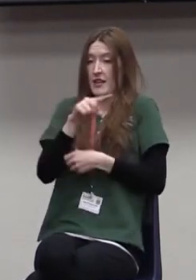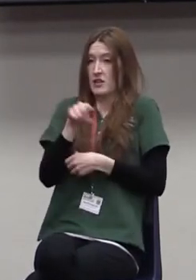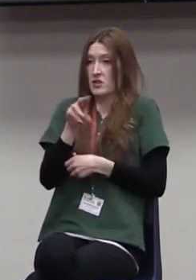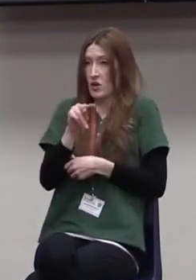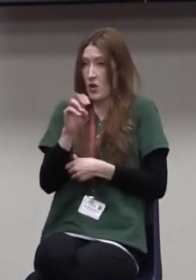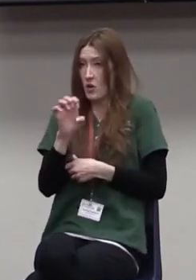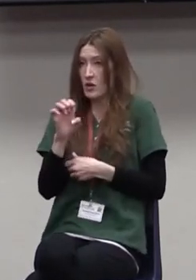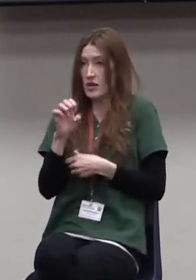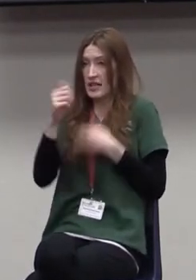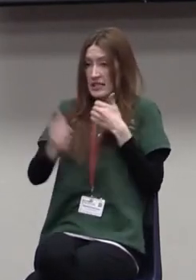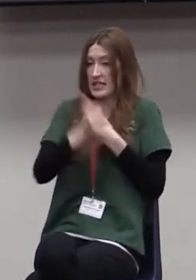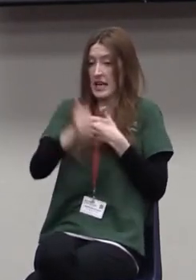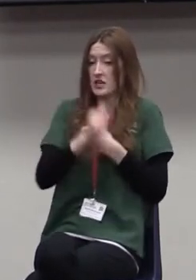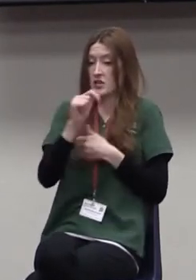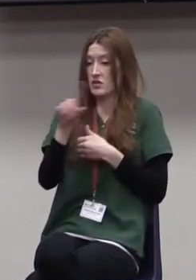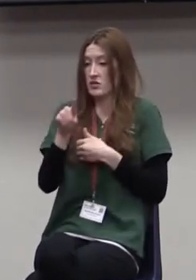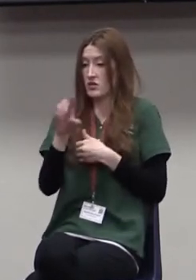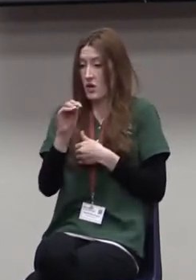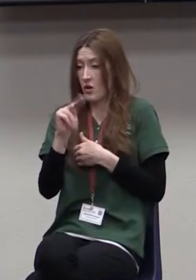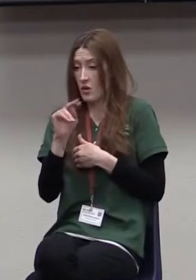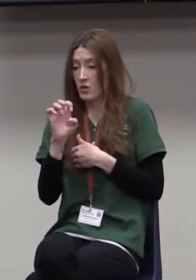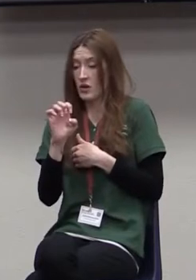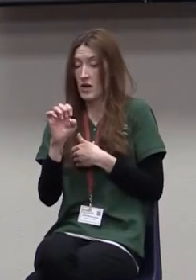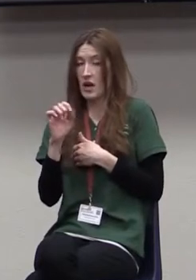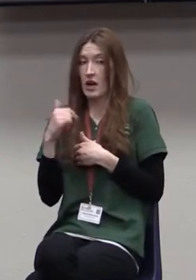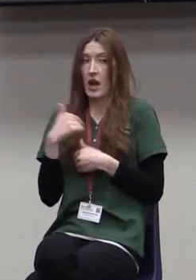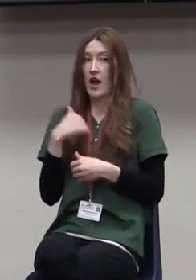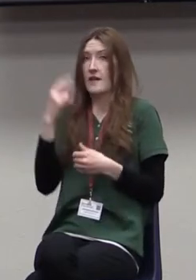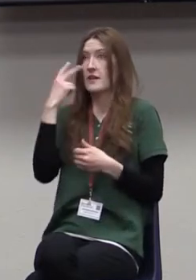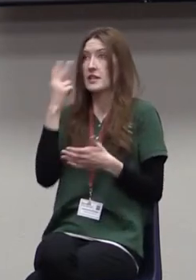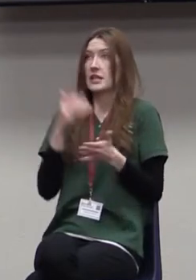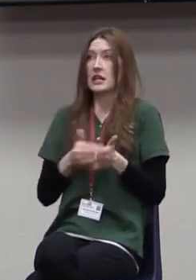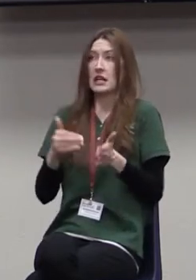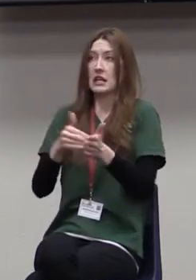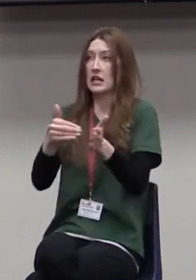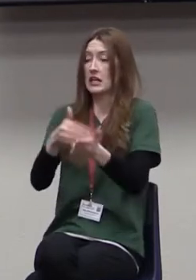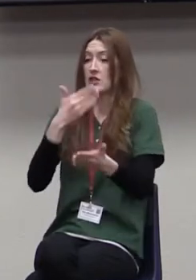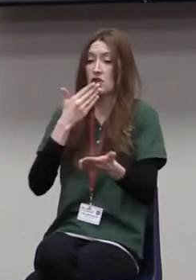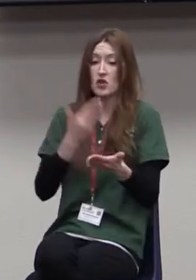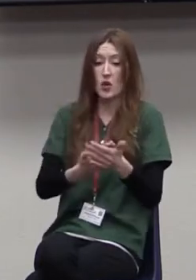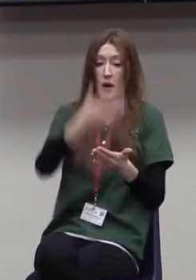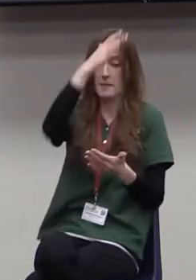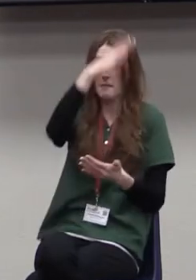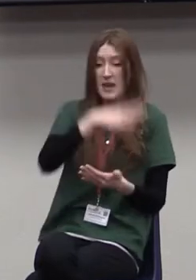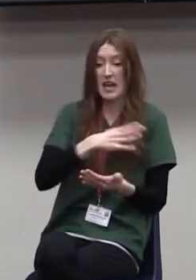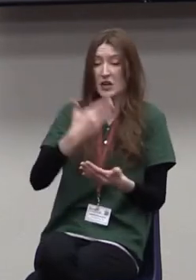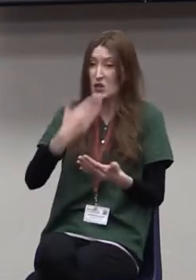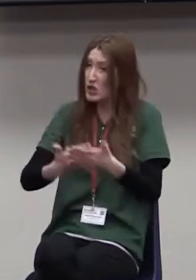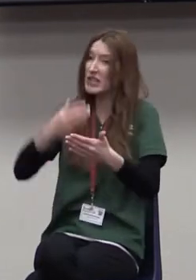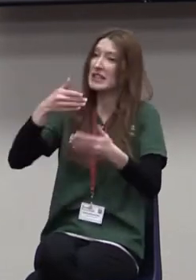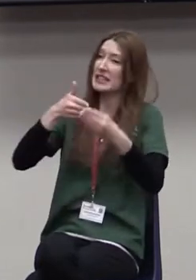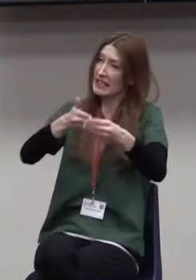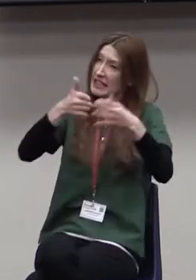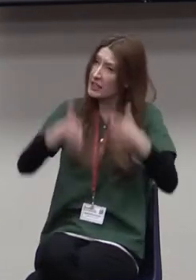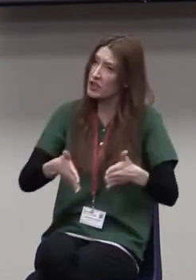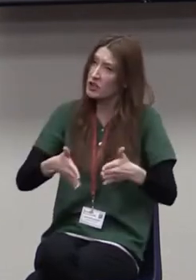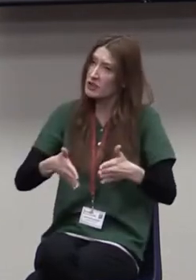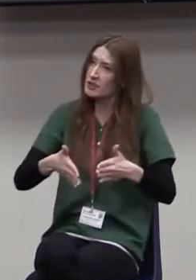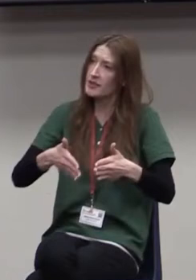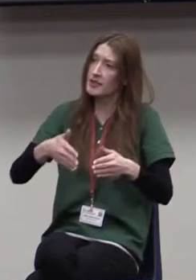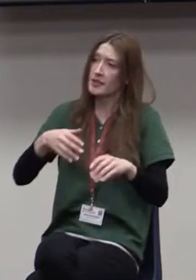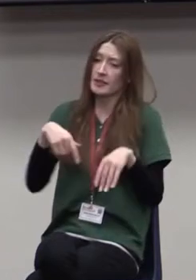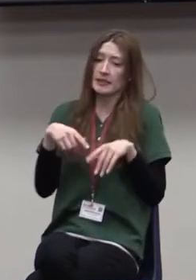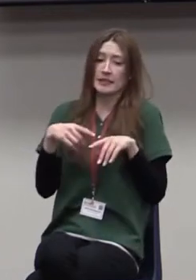I have seen over and over and over, good men, good leaders, step down from